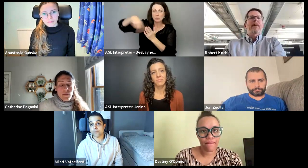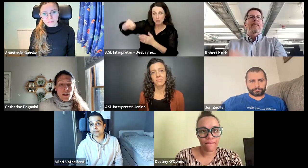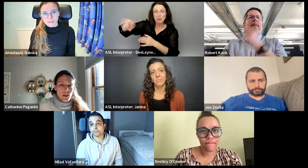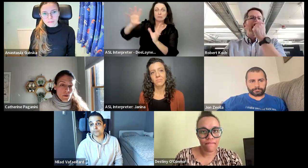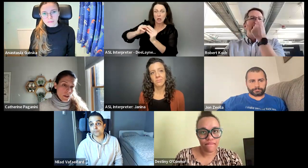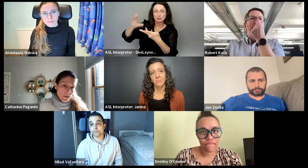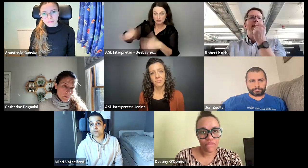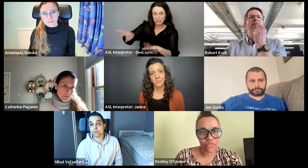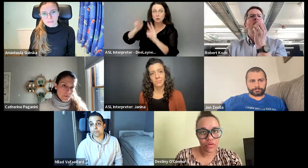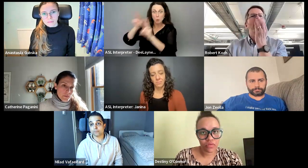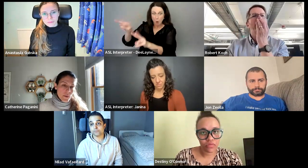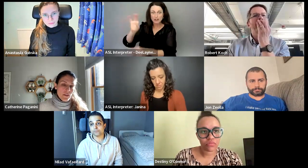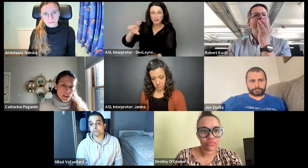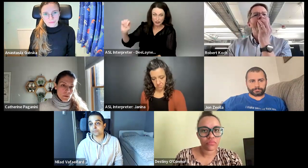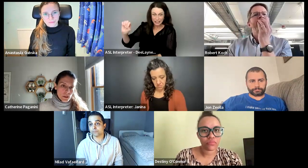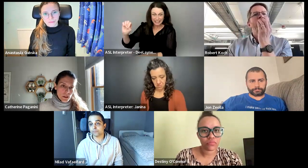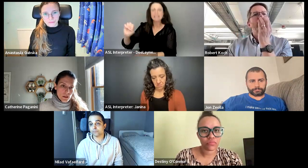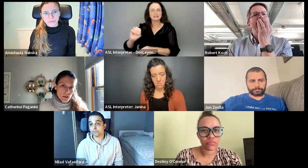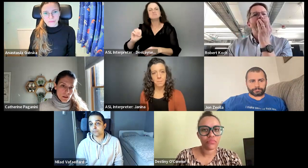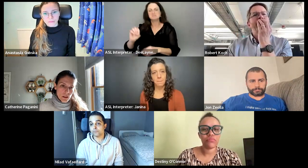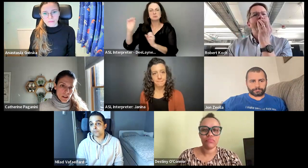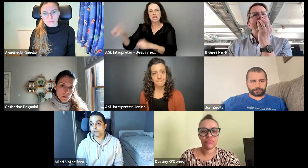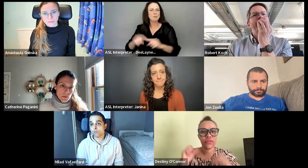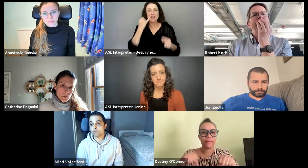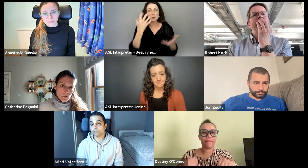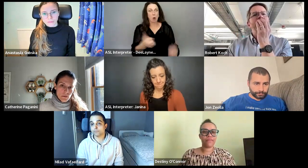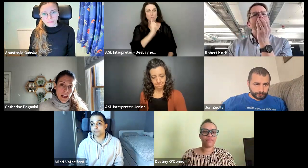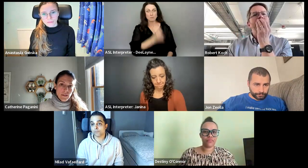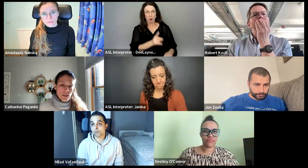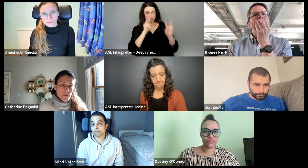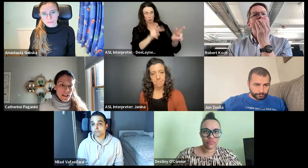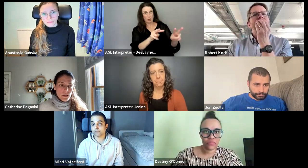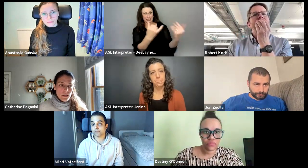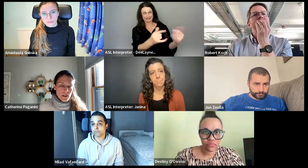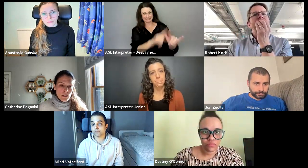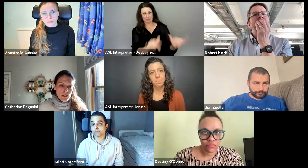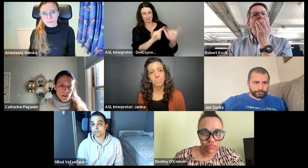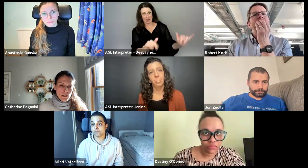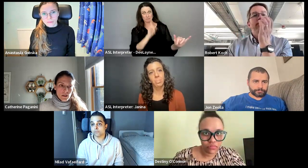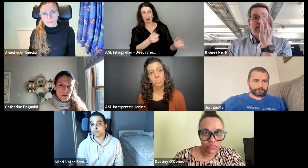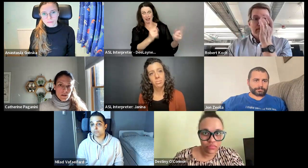and, but everything will be available, um, after the fact.